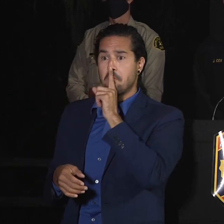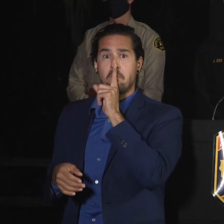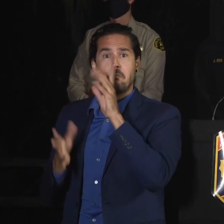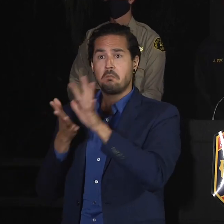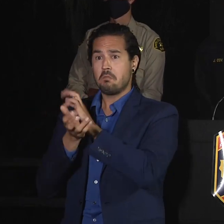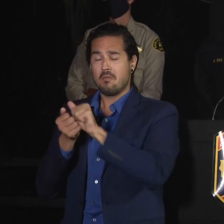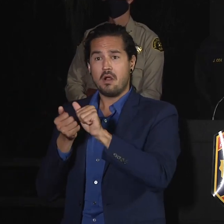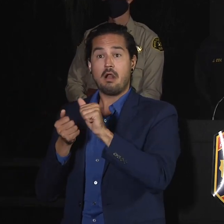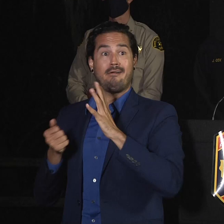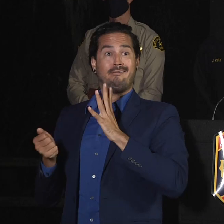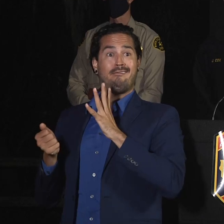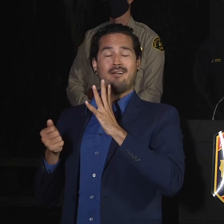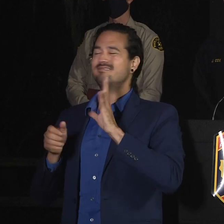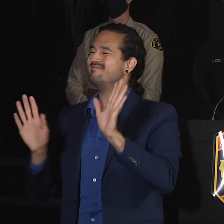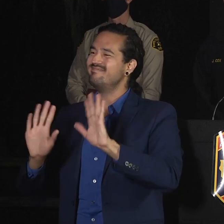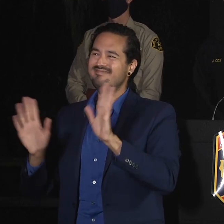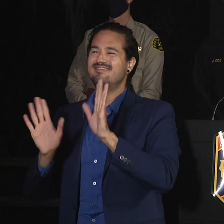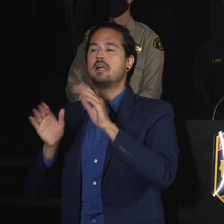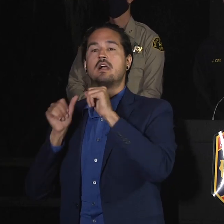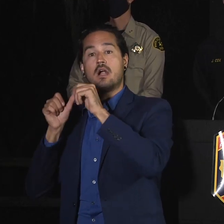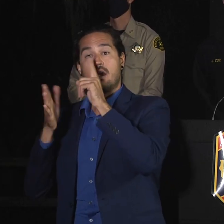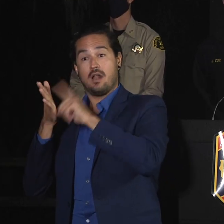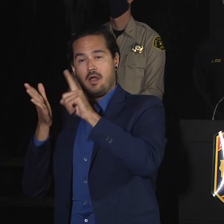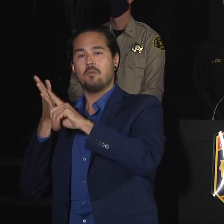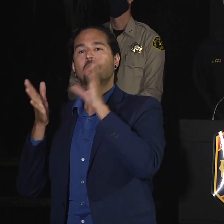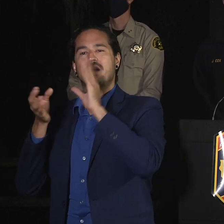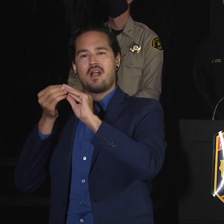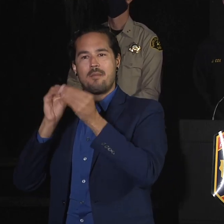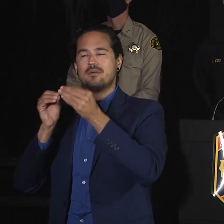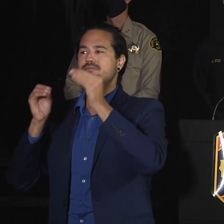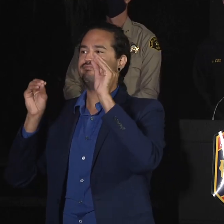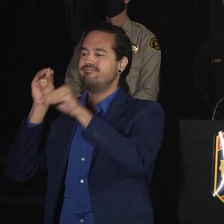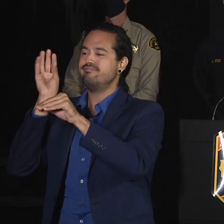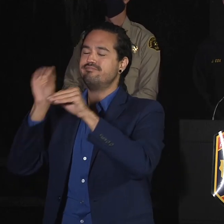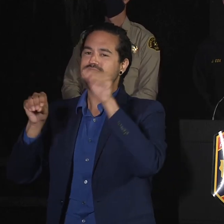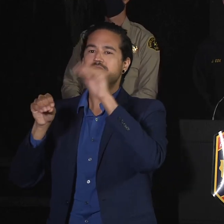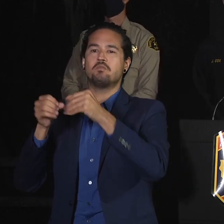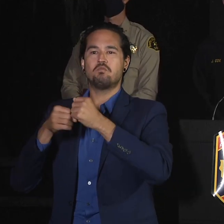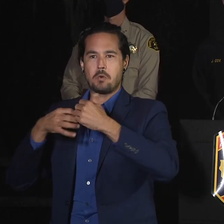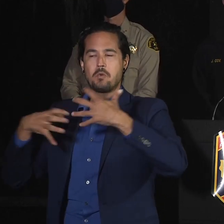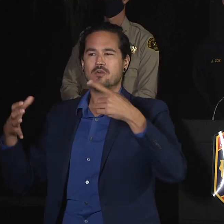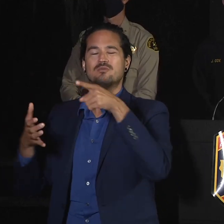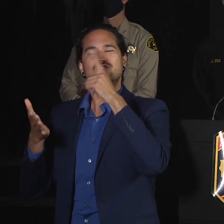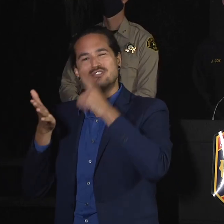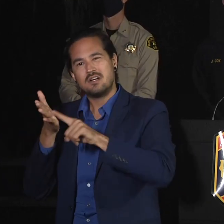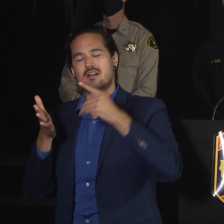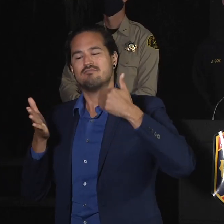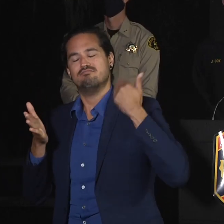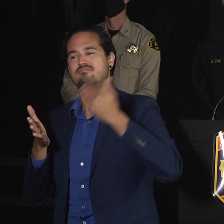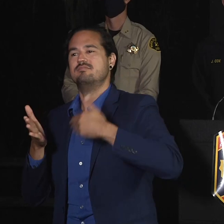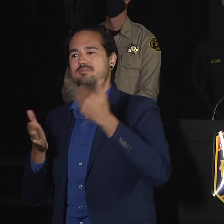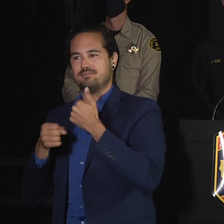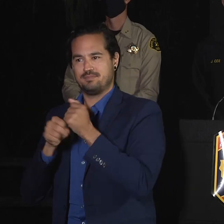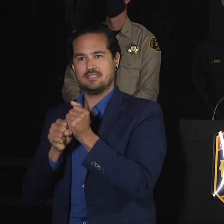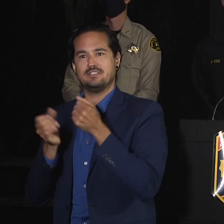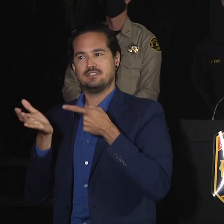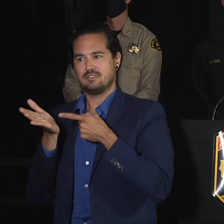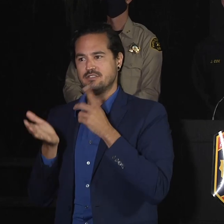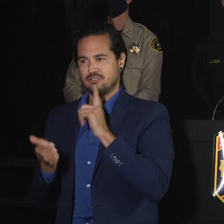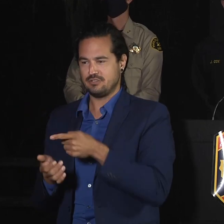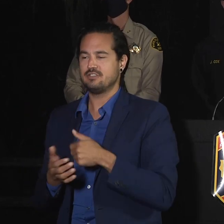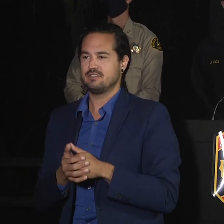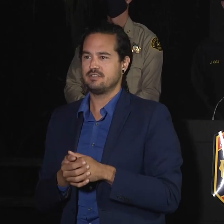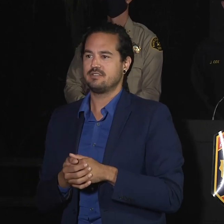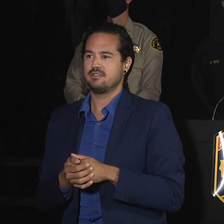structures will be added to that as they go through and find that out. And that link to that map can be found at that